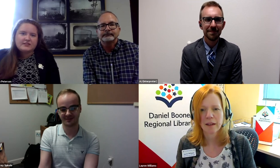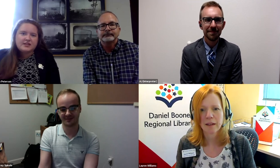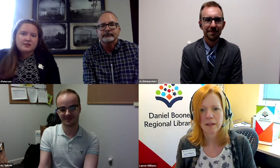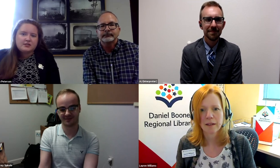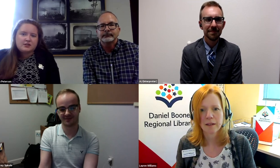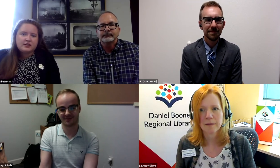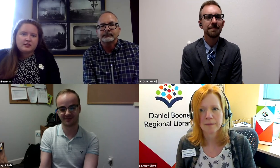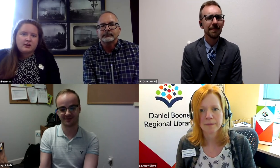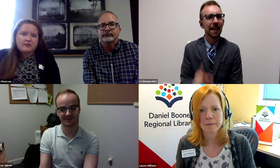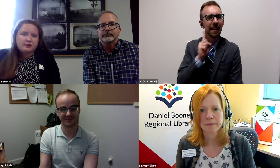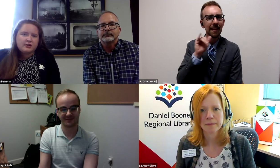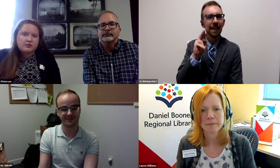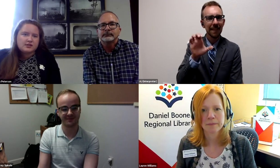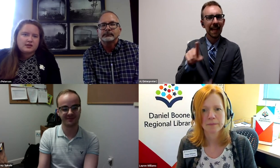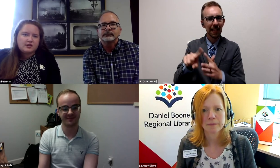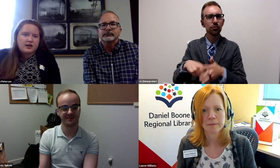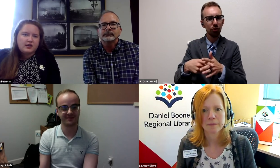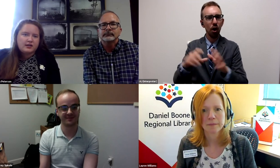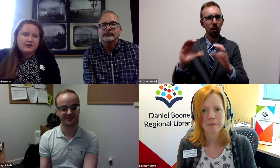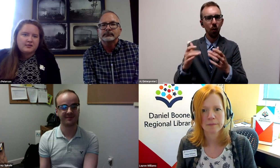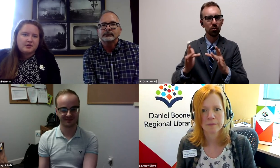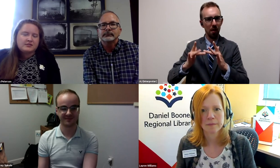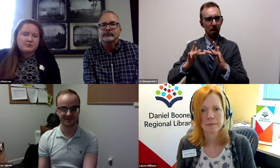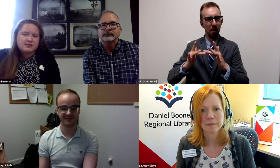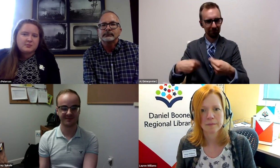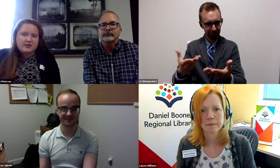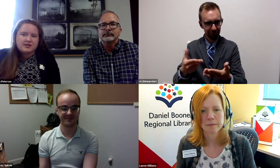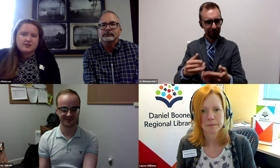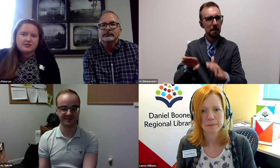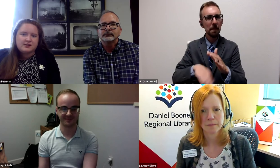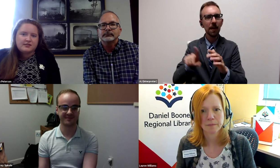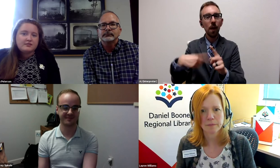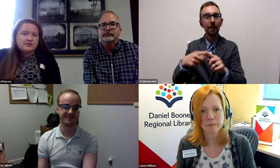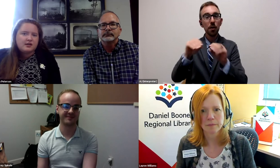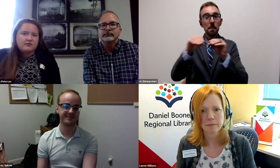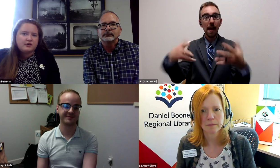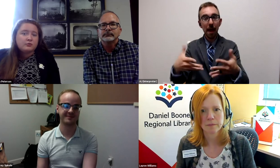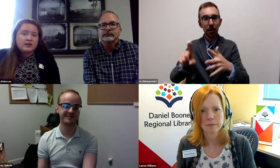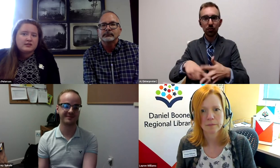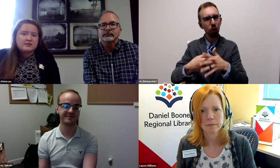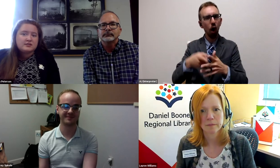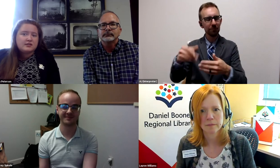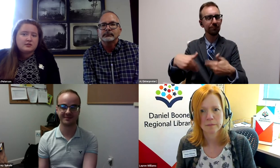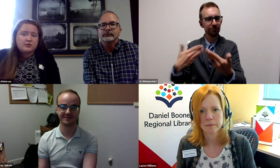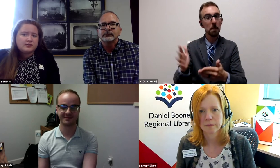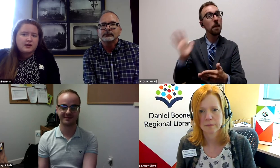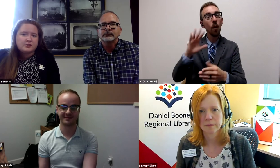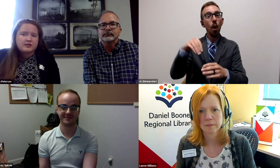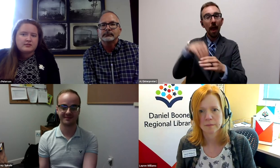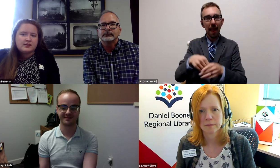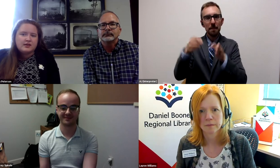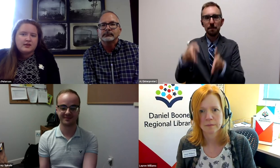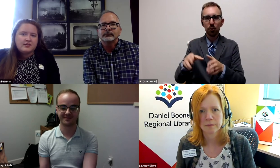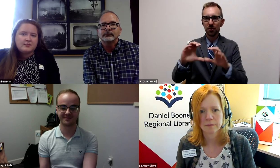Yeah, Deaf Inc started offering courses online. Basically, once the pandemic started, they used to offer only in-seat course